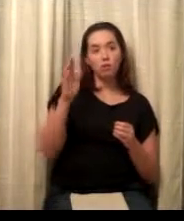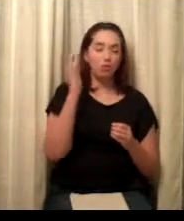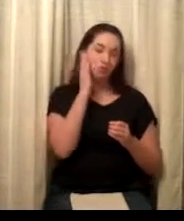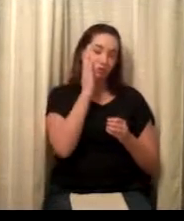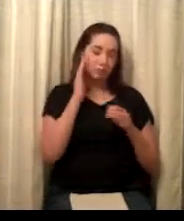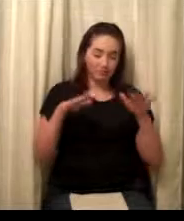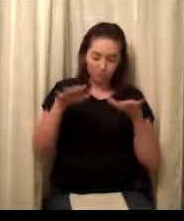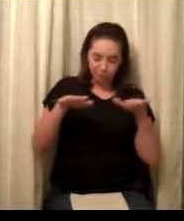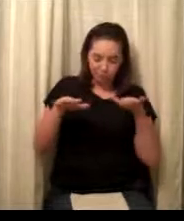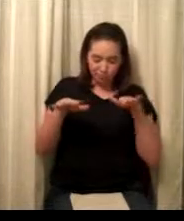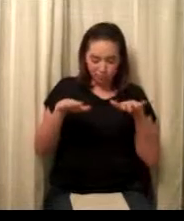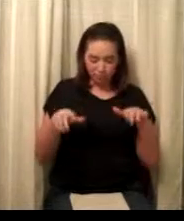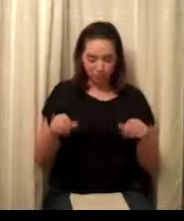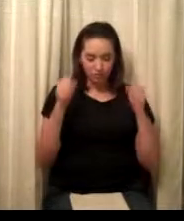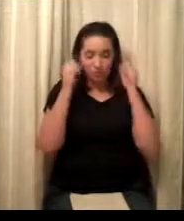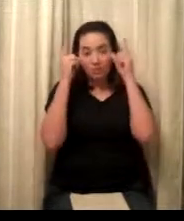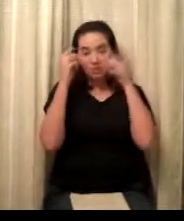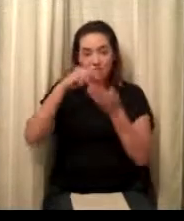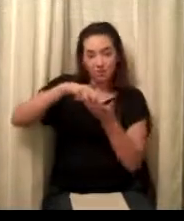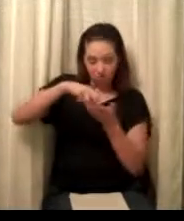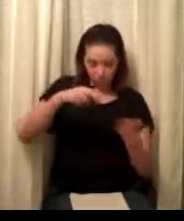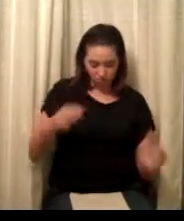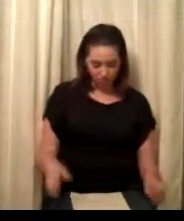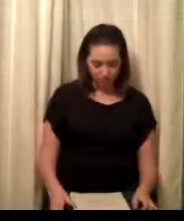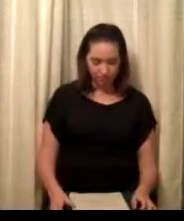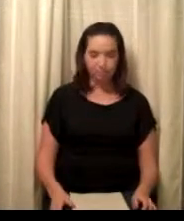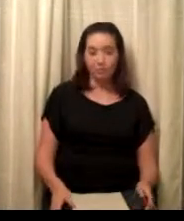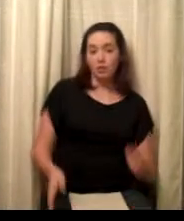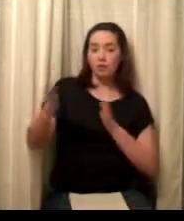I'm kind of like where you're at, you know, where you want, if you can, you'll able to.